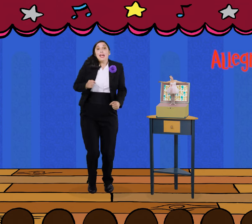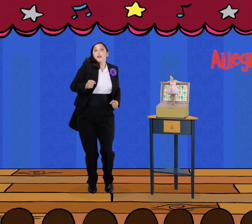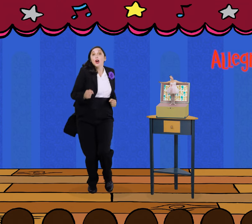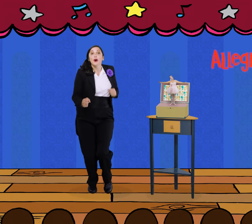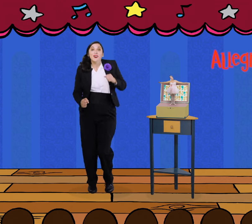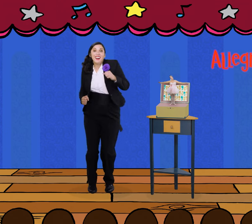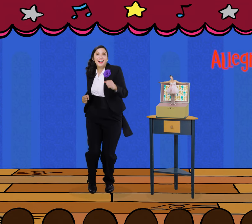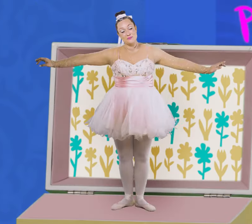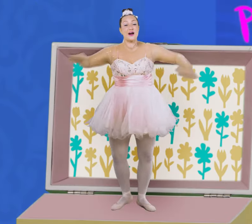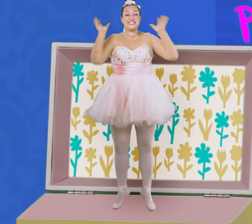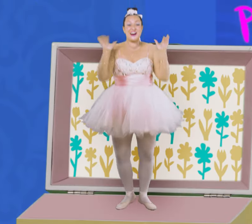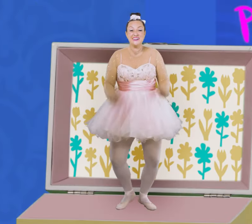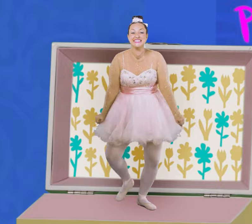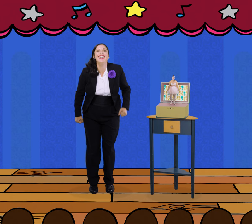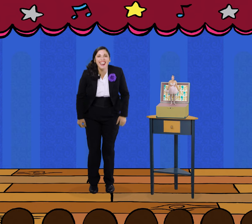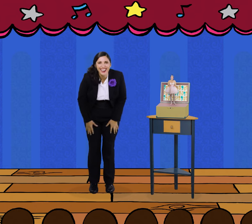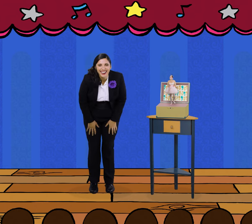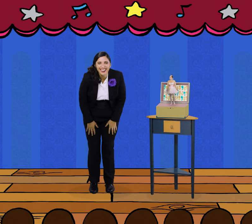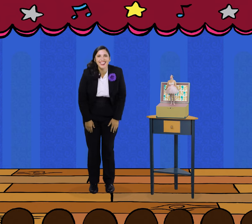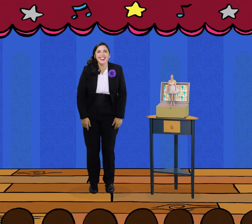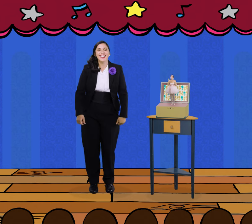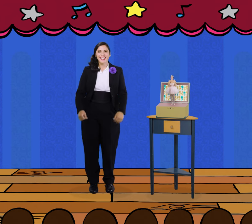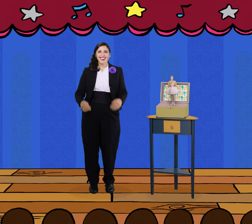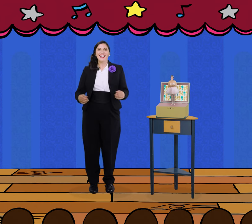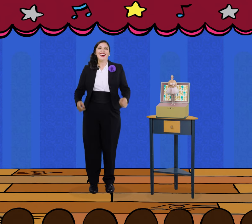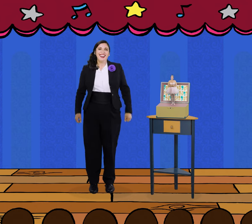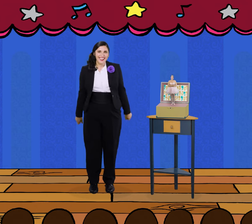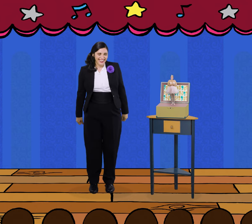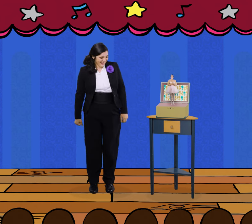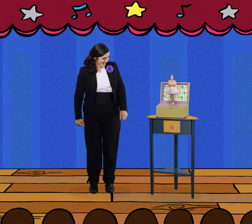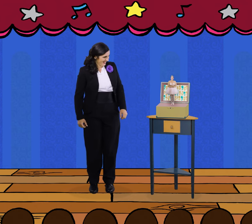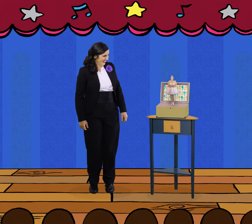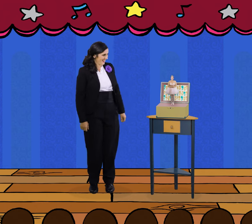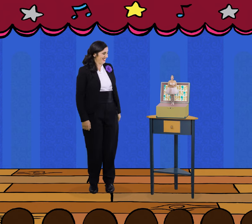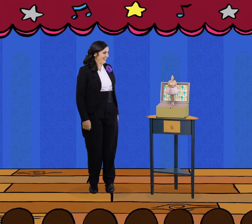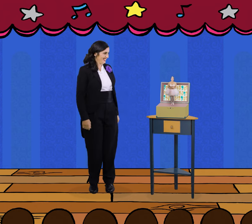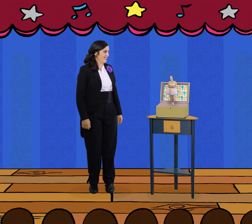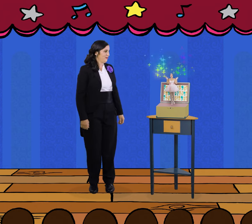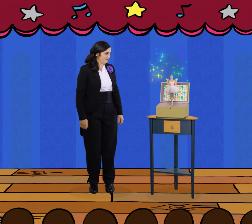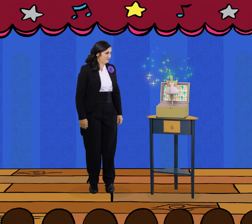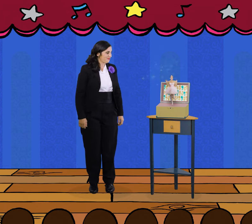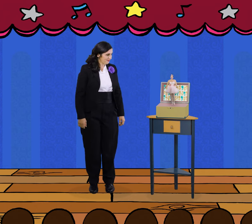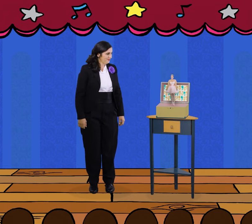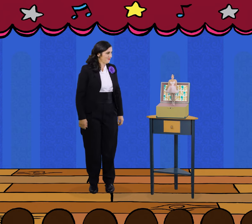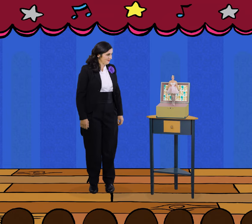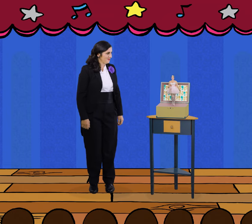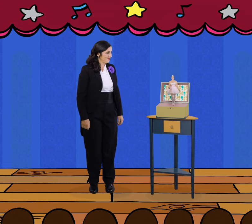Allegro Presto! Oh, I can't wait to sing my favorite song as presto as possible!